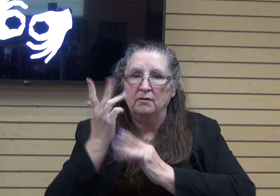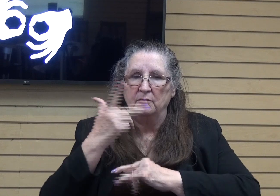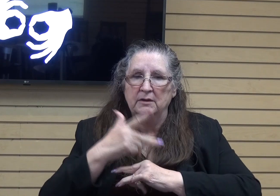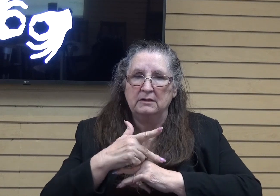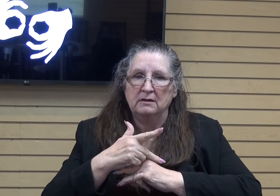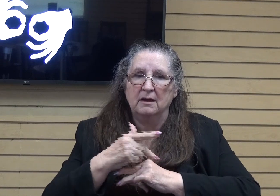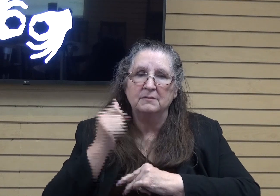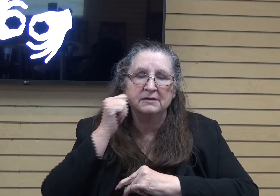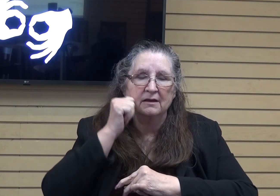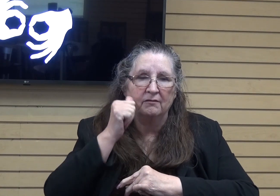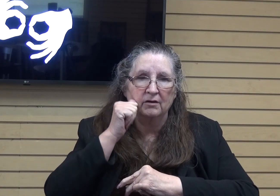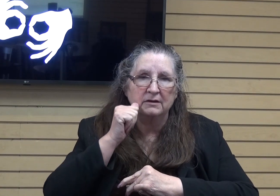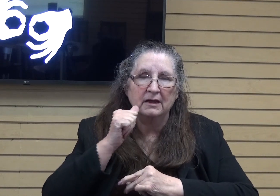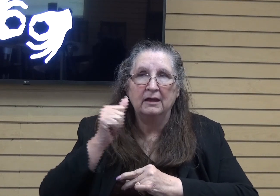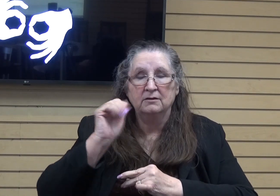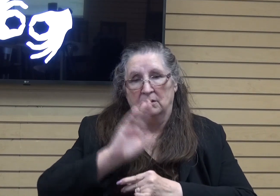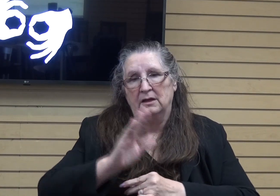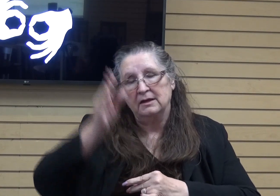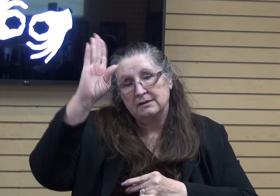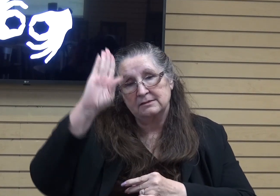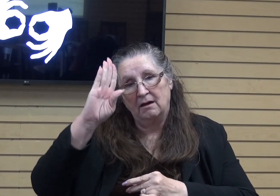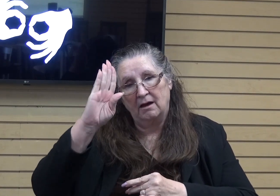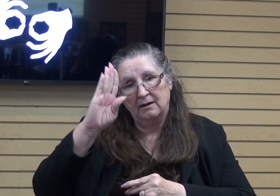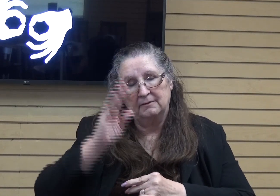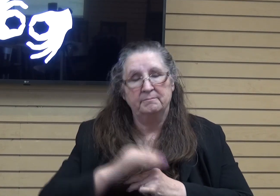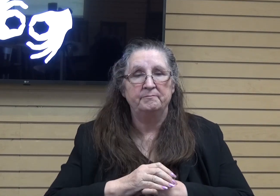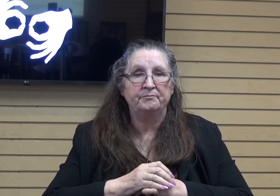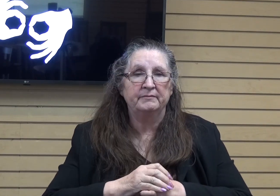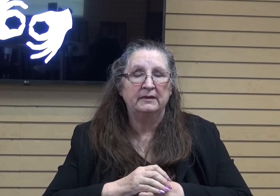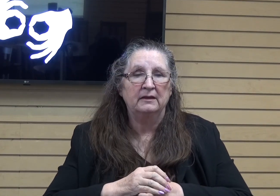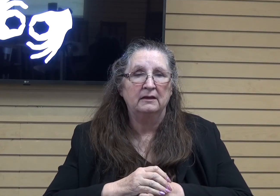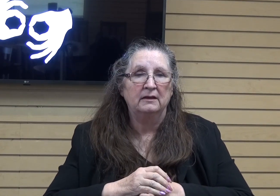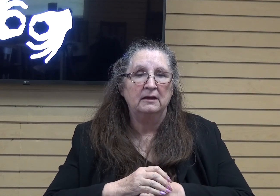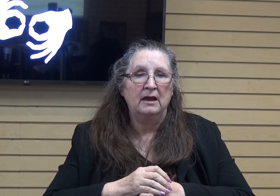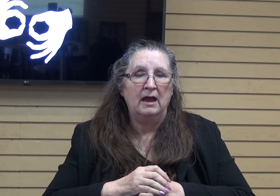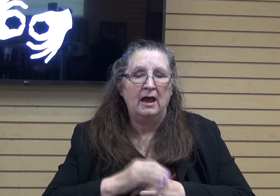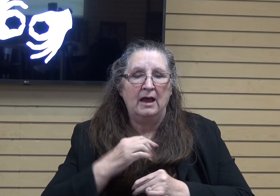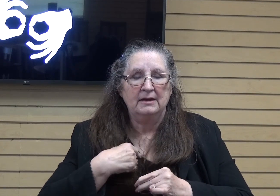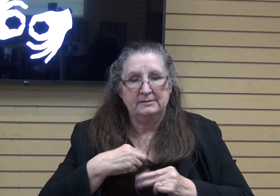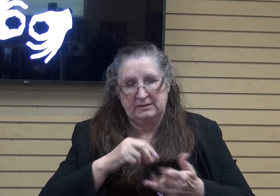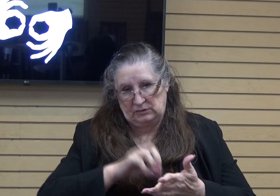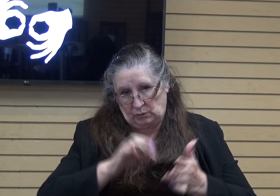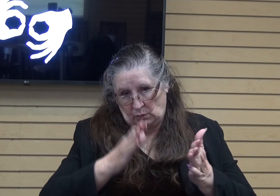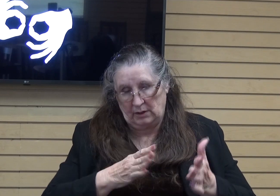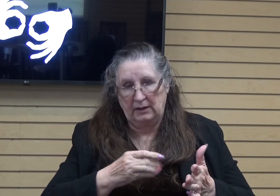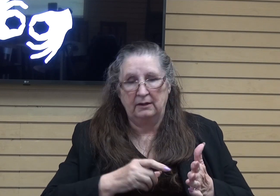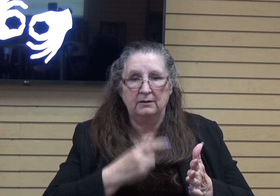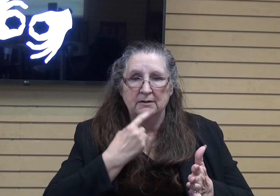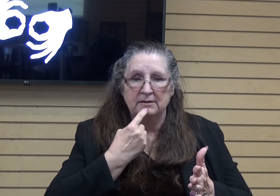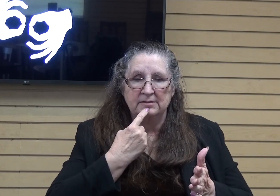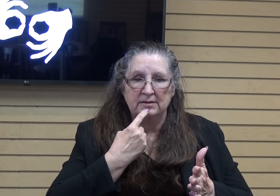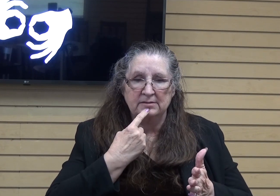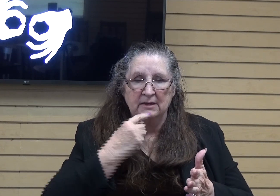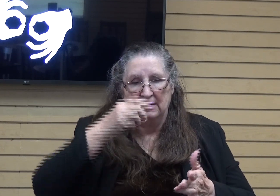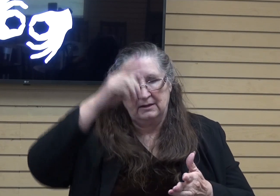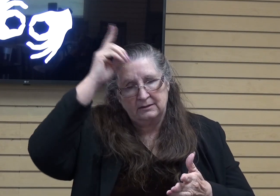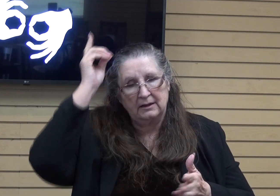So as McAlpine notes, by Daniel's example, we